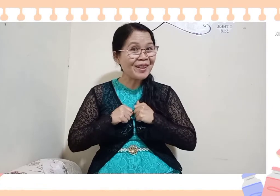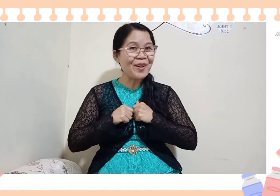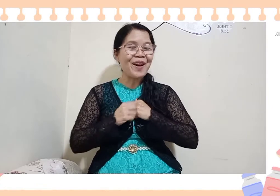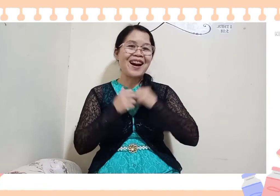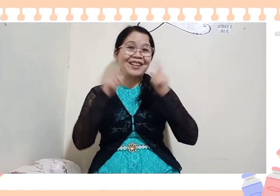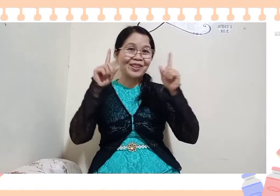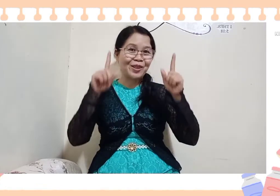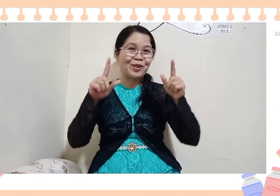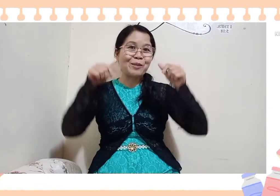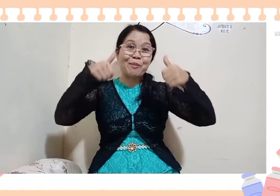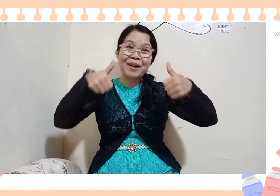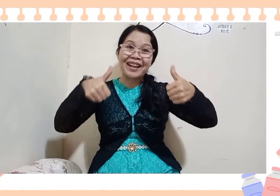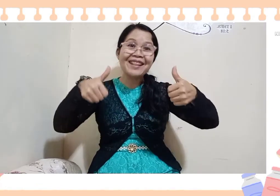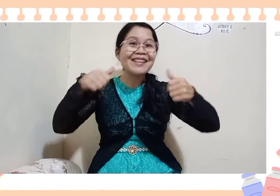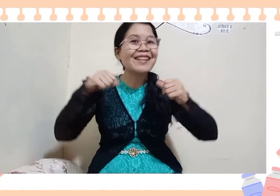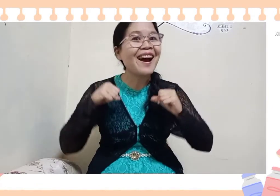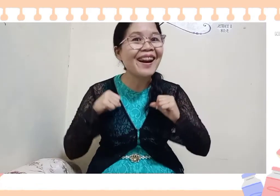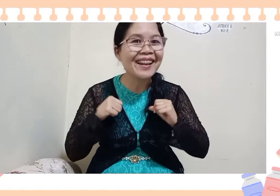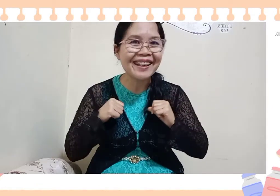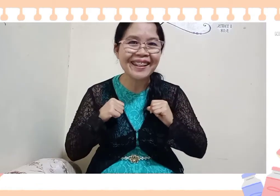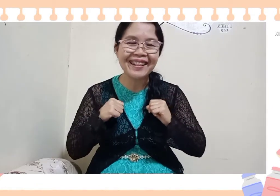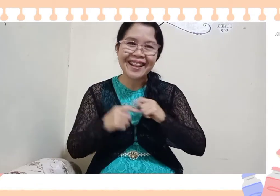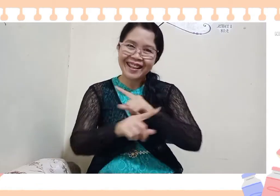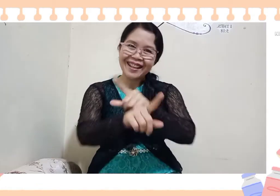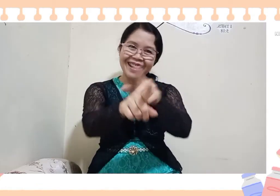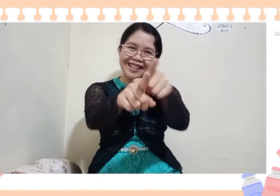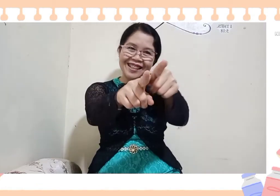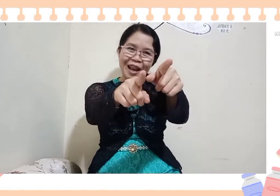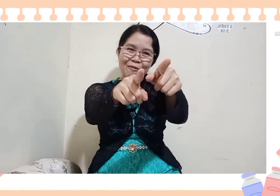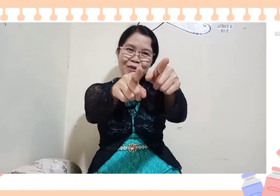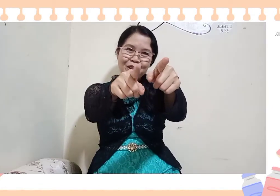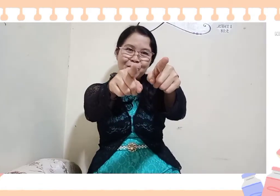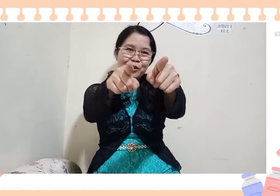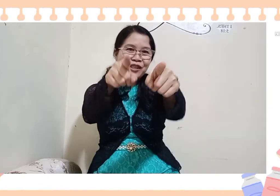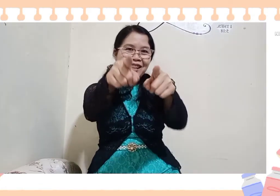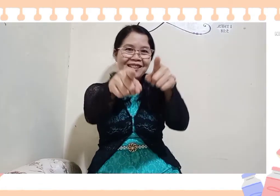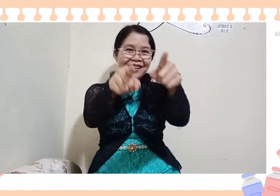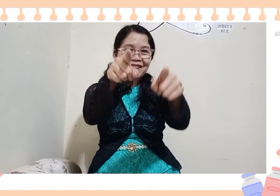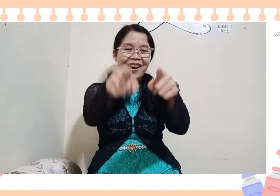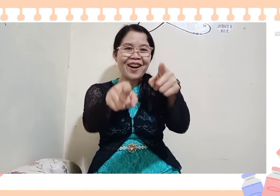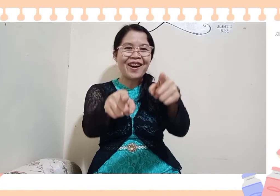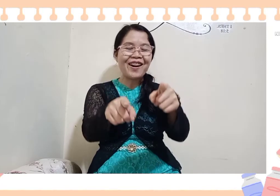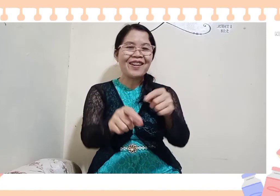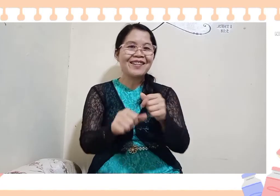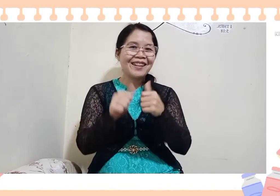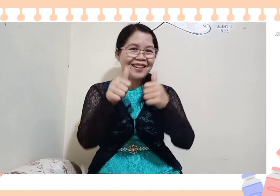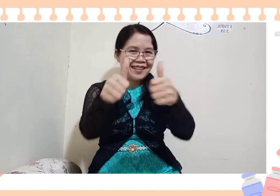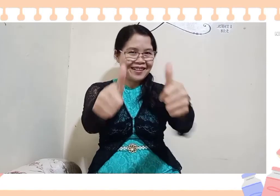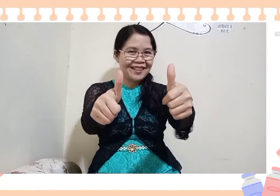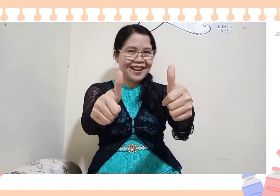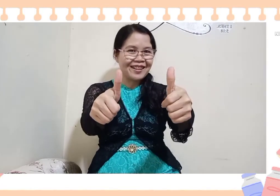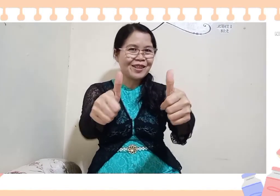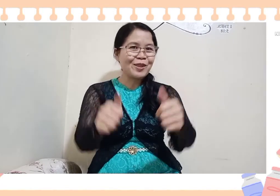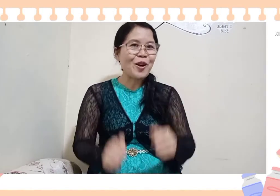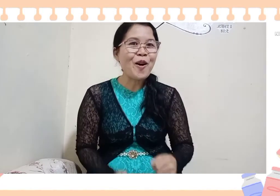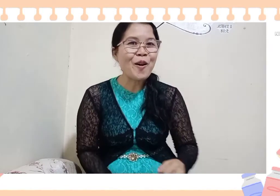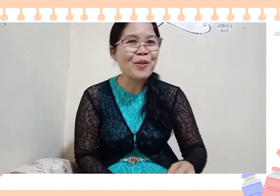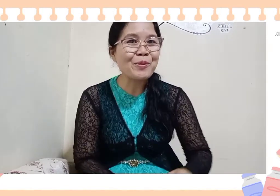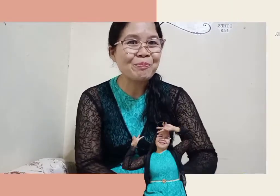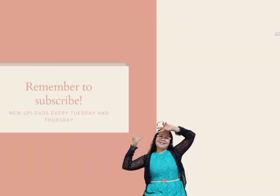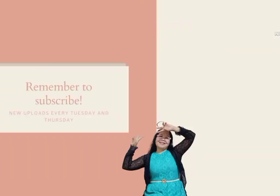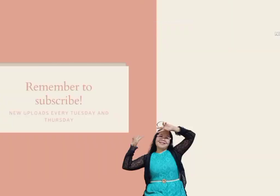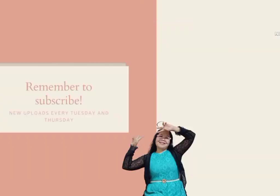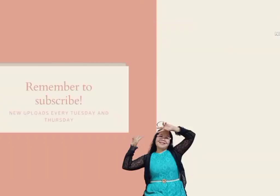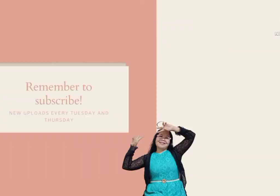kamay ko. Ang Diyos mabait sakin. It's time for you to sing this song. Let's